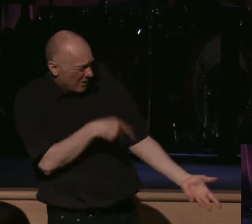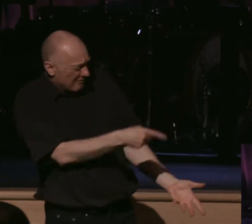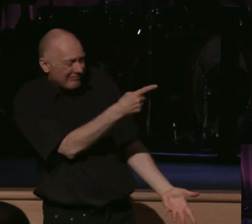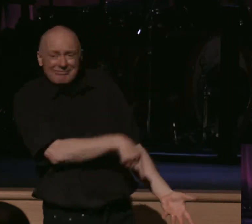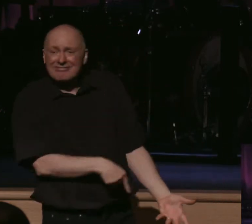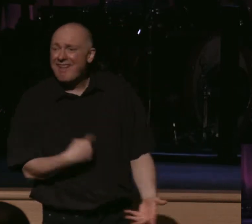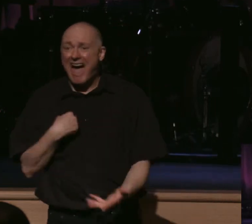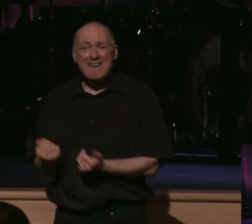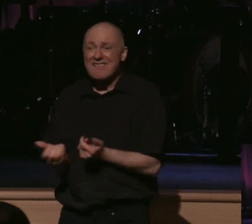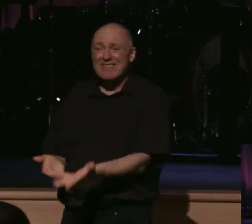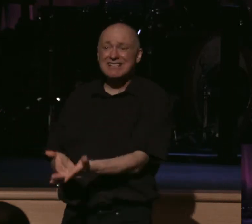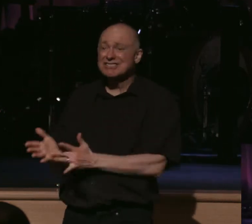That's Paul's secret.